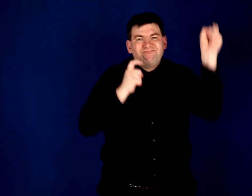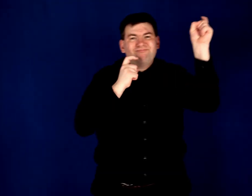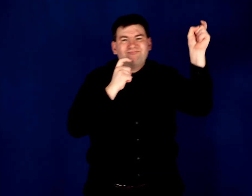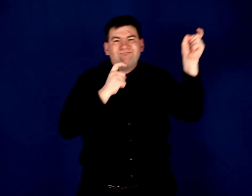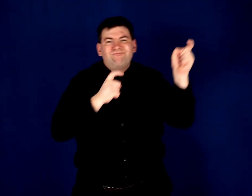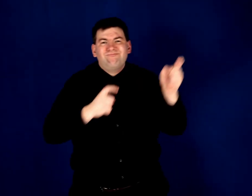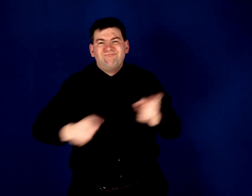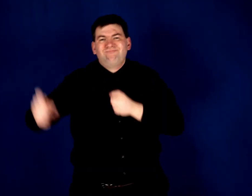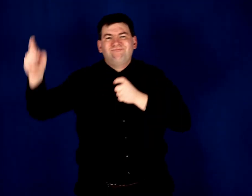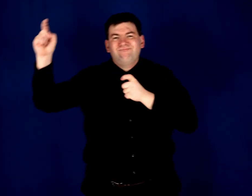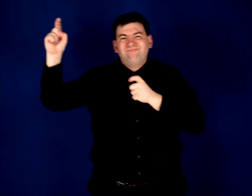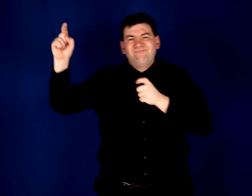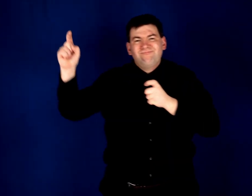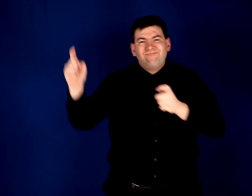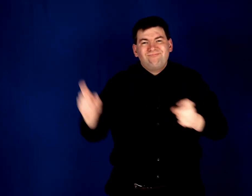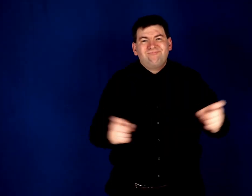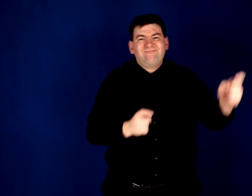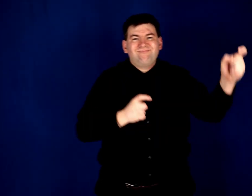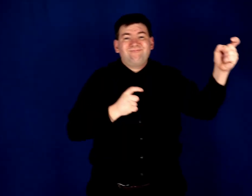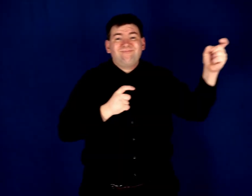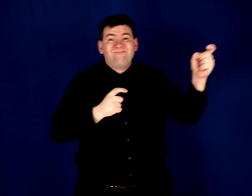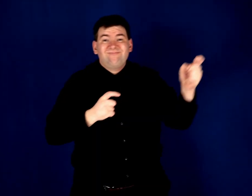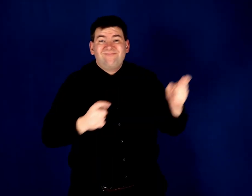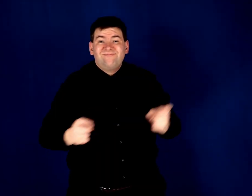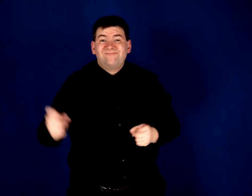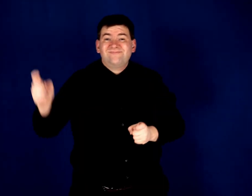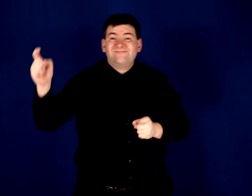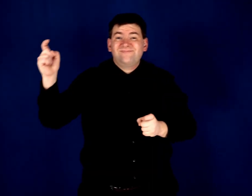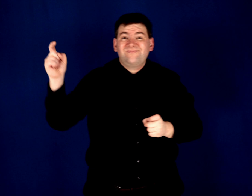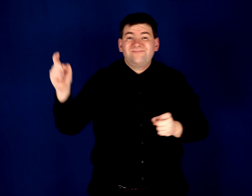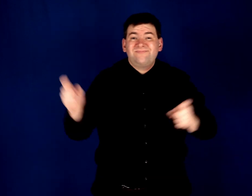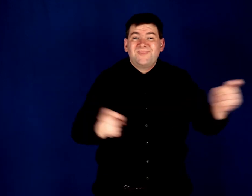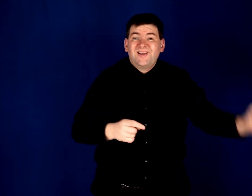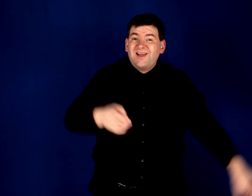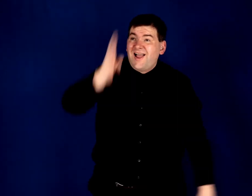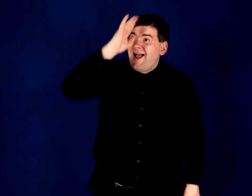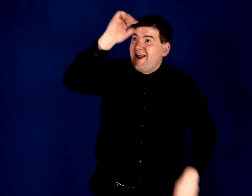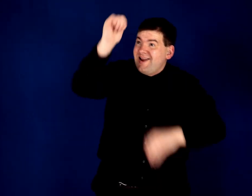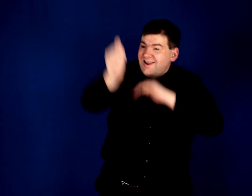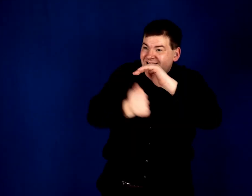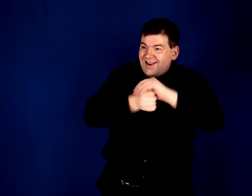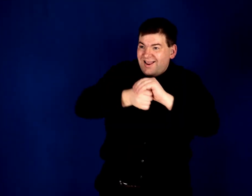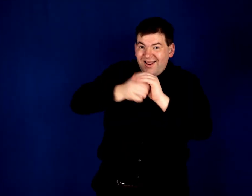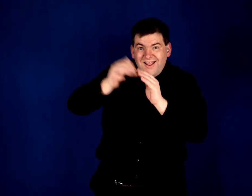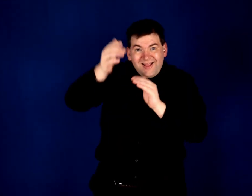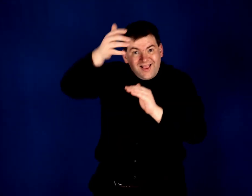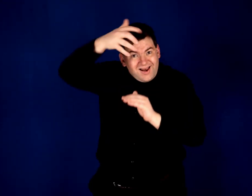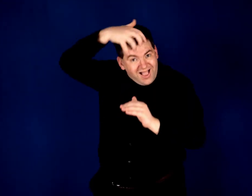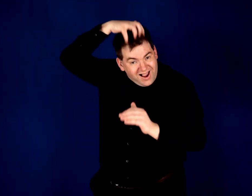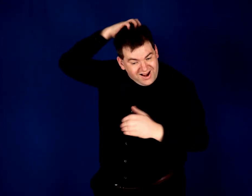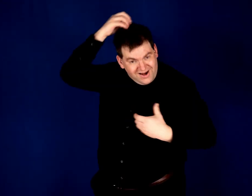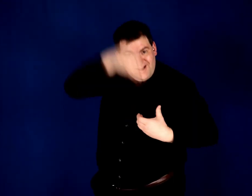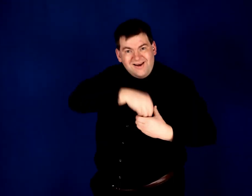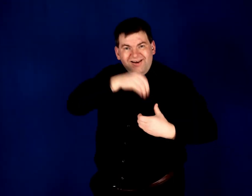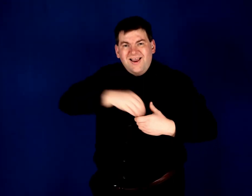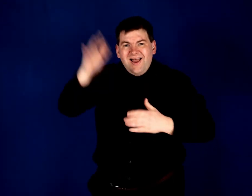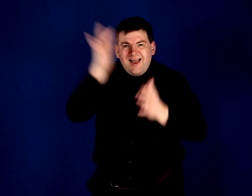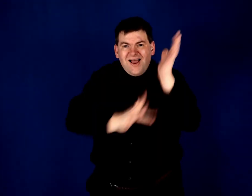of that